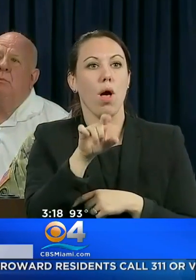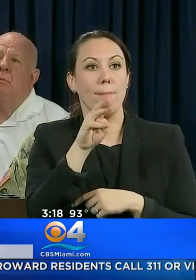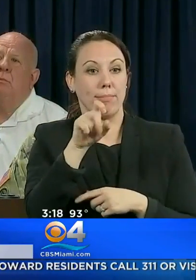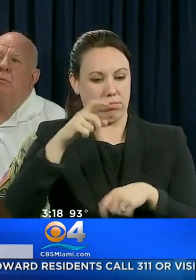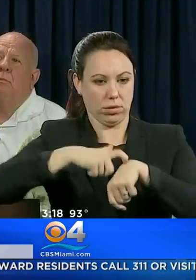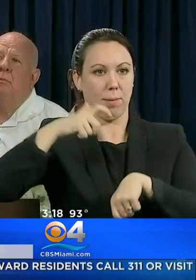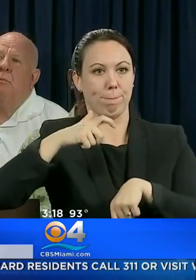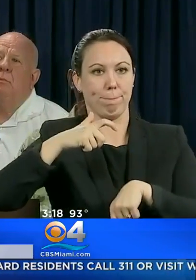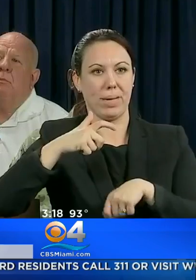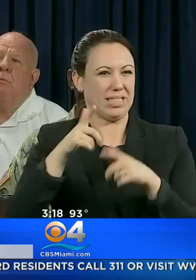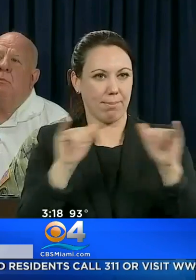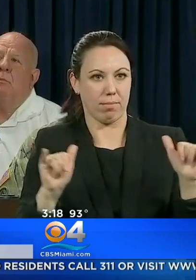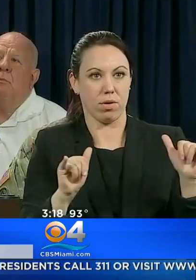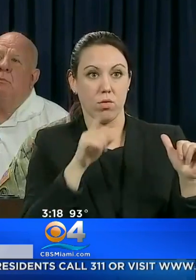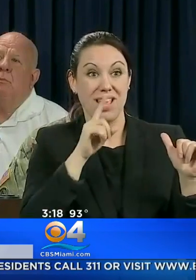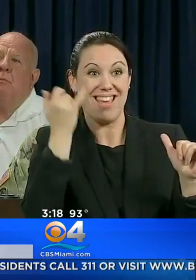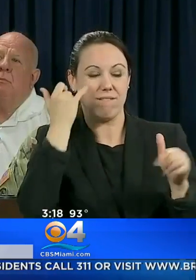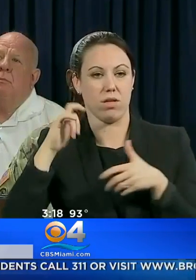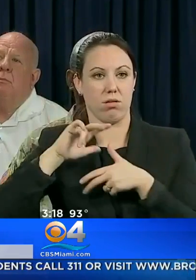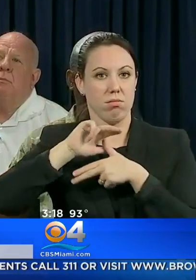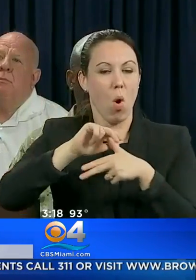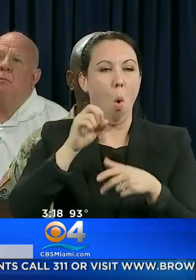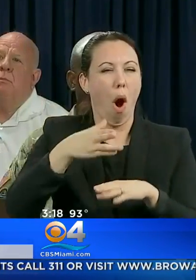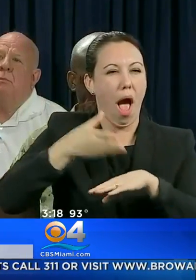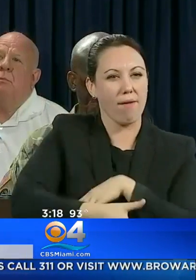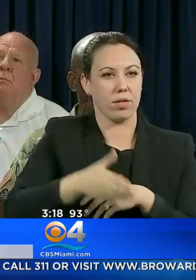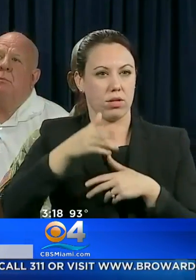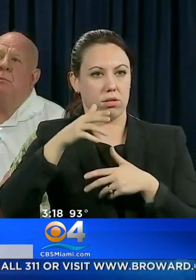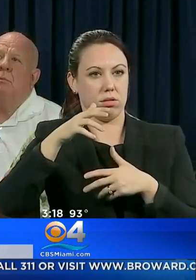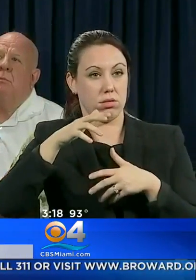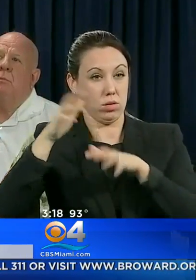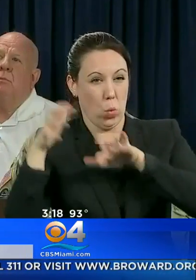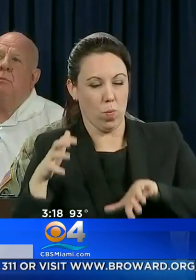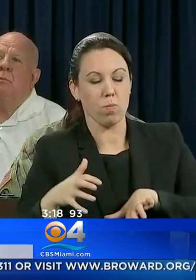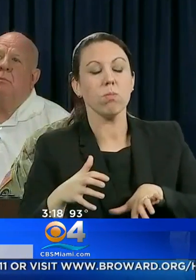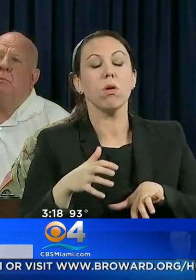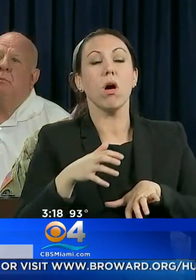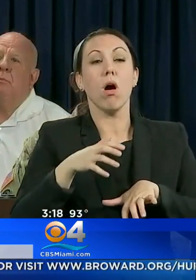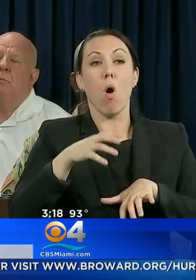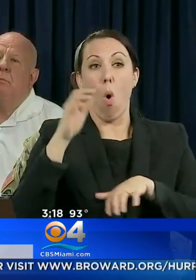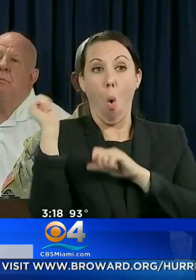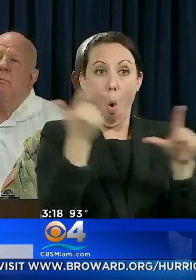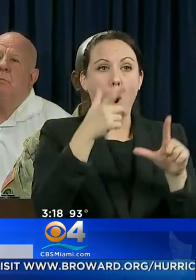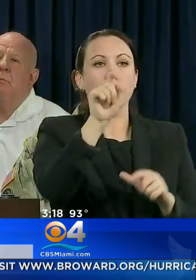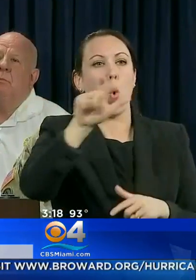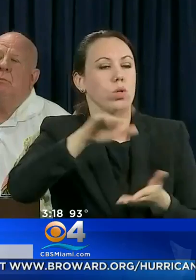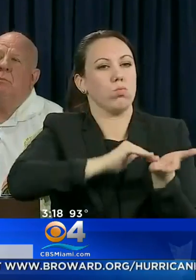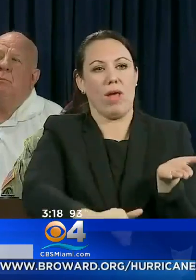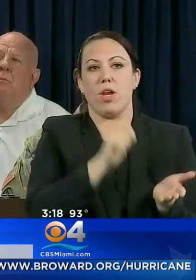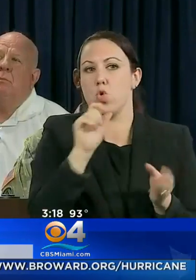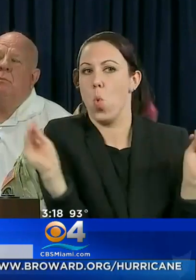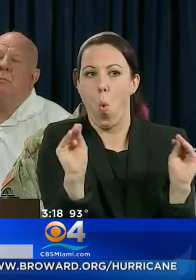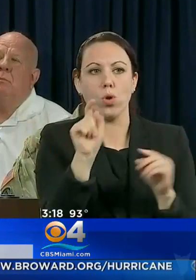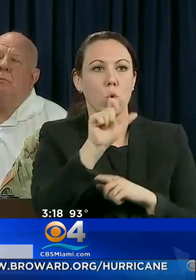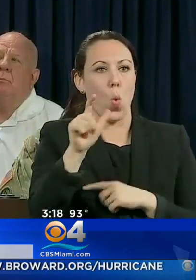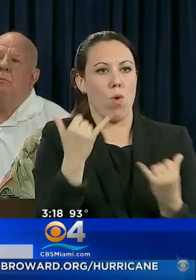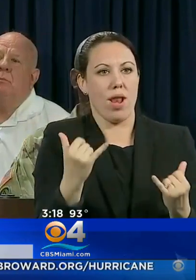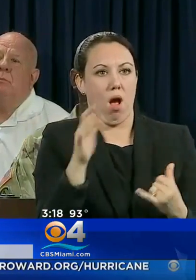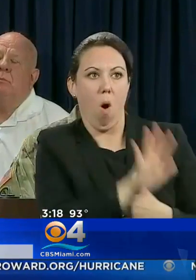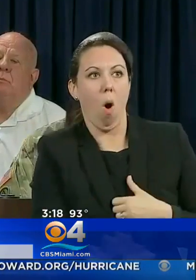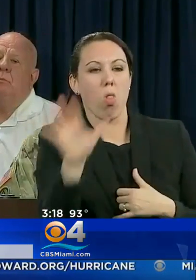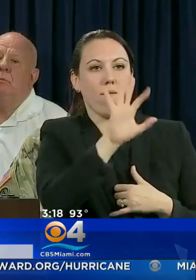ANY ROADS IN THE AFTERMATH OF THE STORM. IN MY DIRECTION, ALL TOLLS HAVE BEEN WAIVED ACROSS FLORIDA ROADWAYS.